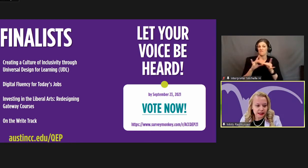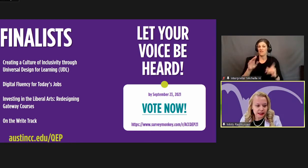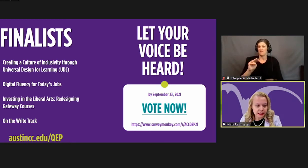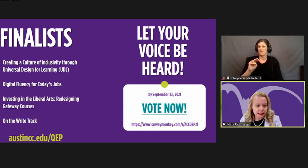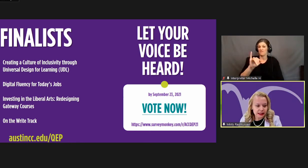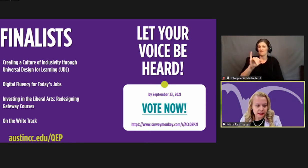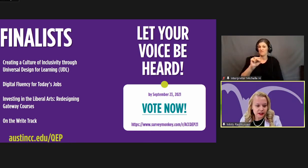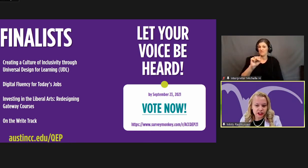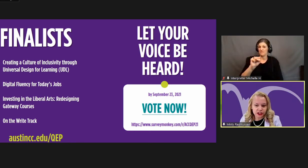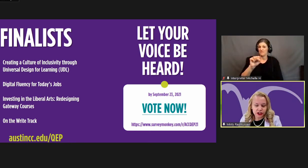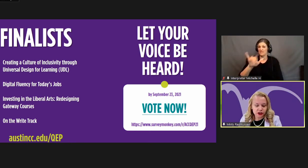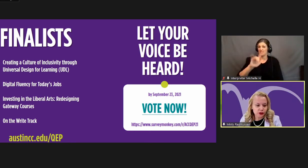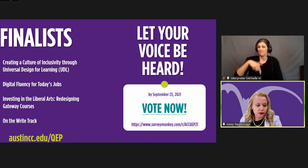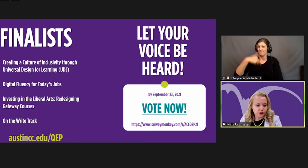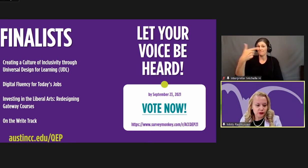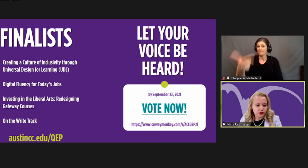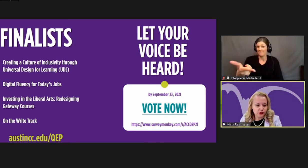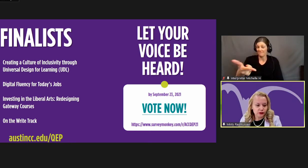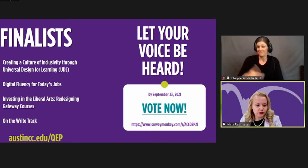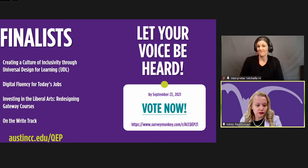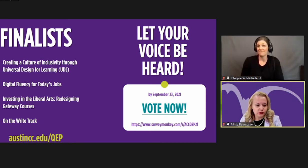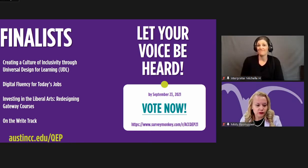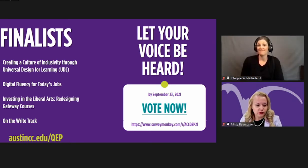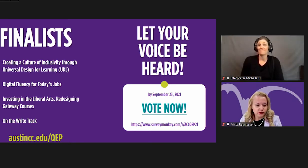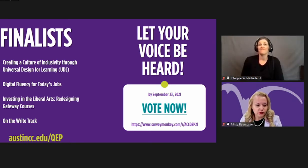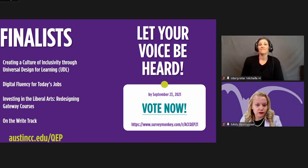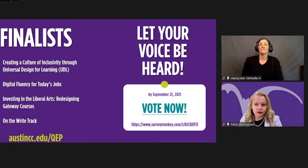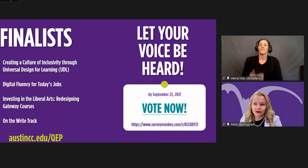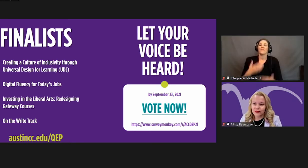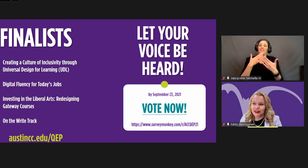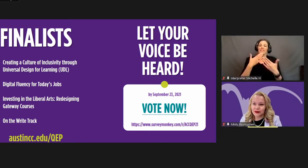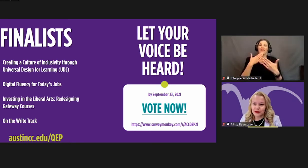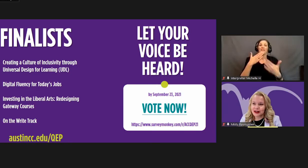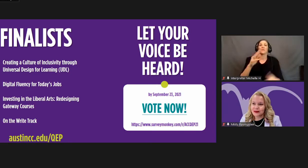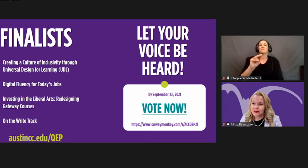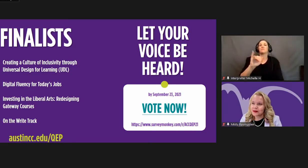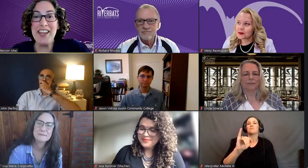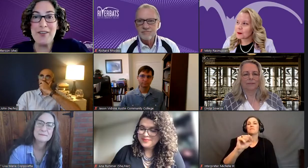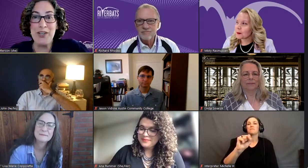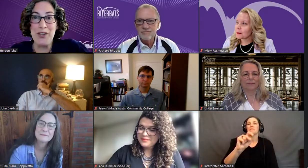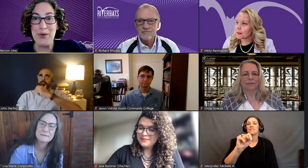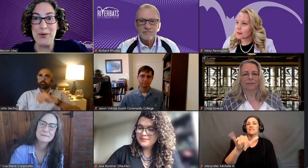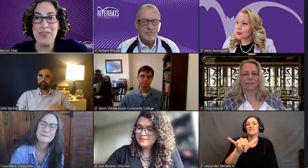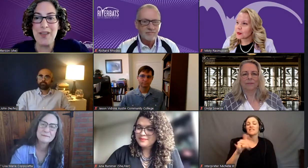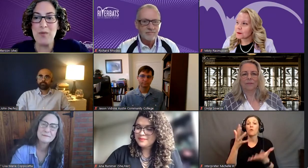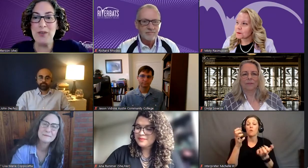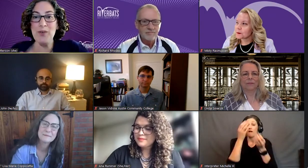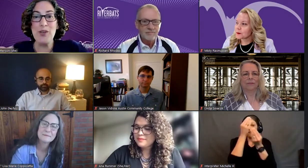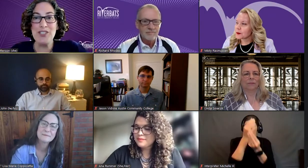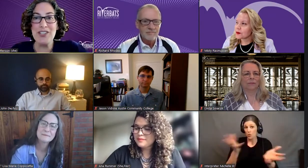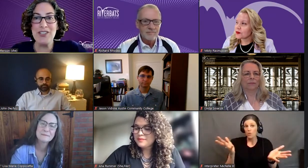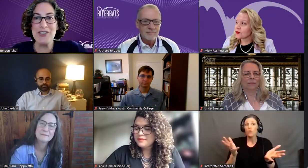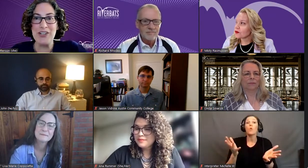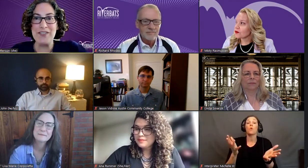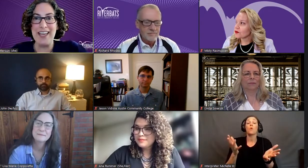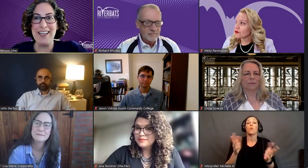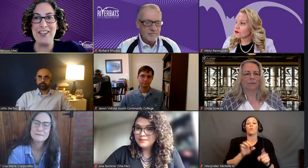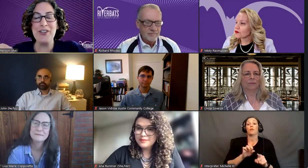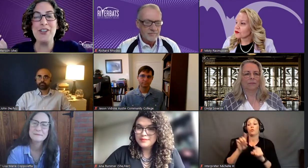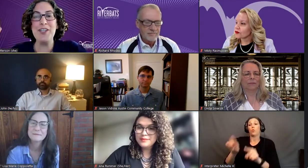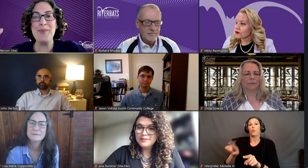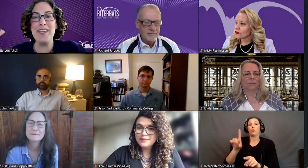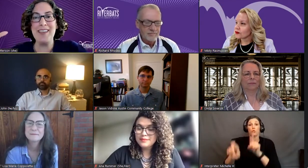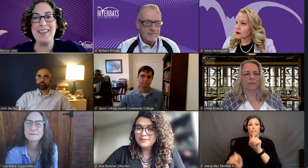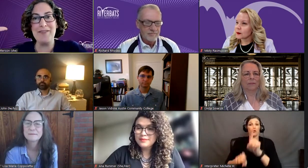give it to you. Thanks, Misty. I just want to let everyone know that when you go to the survey,